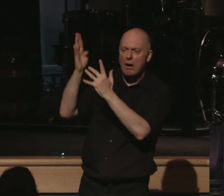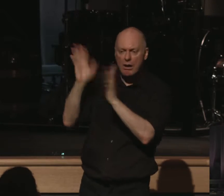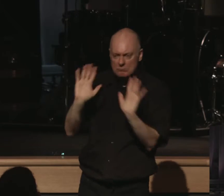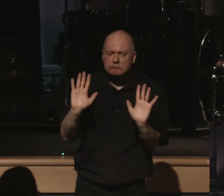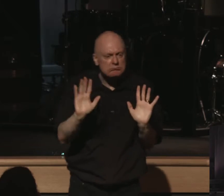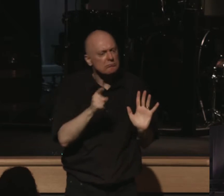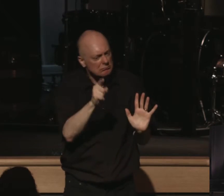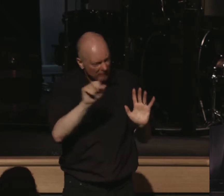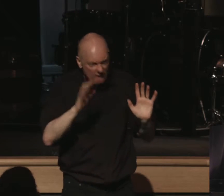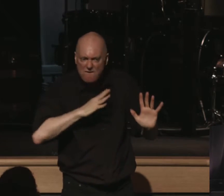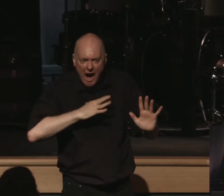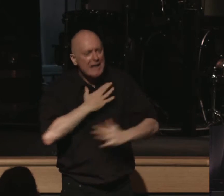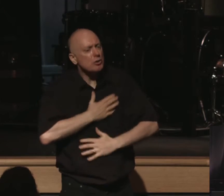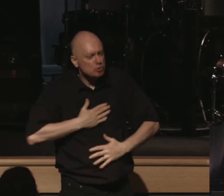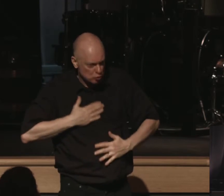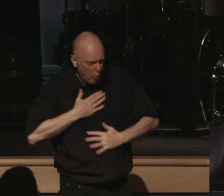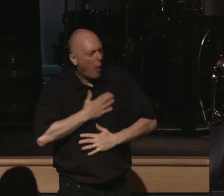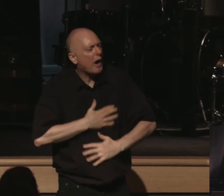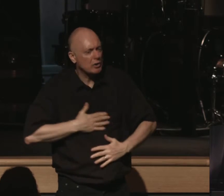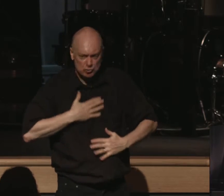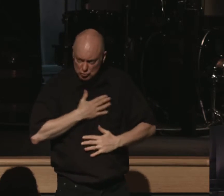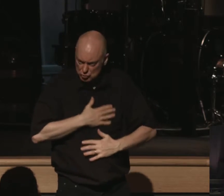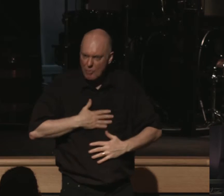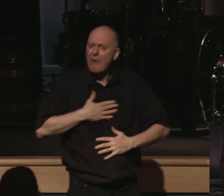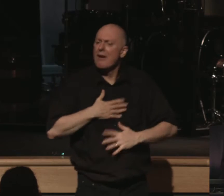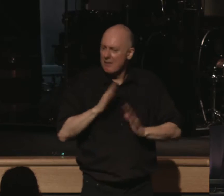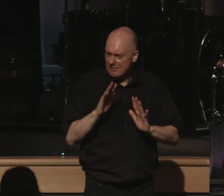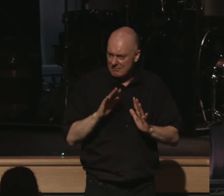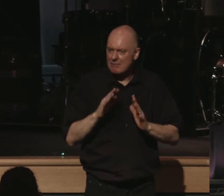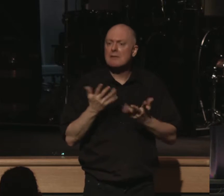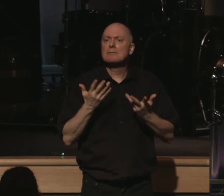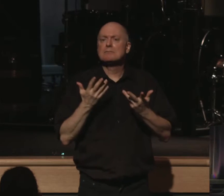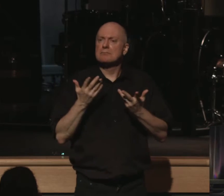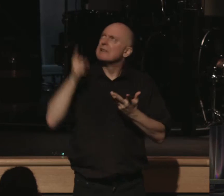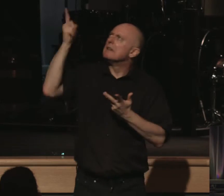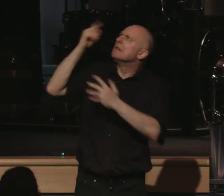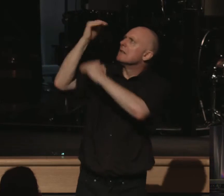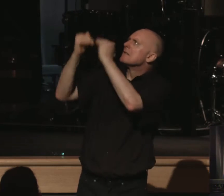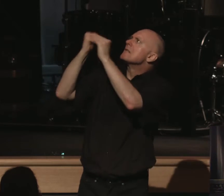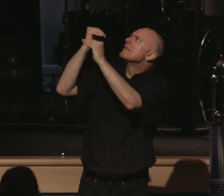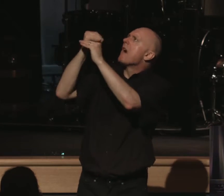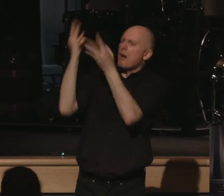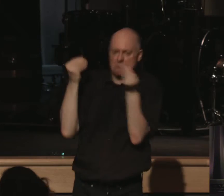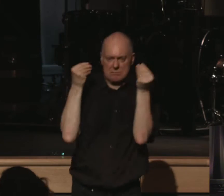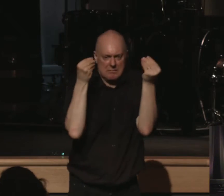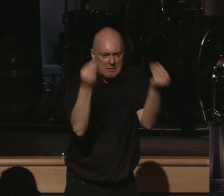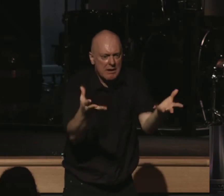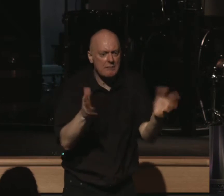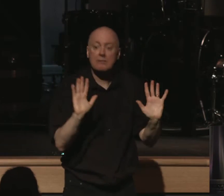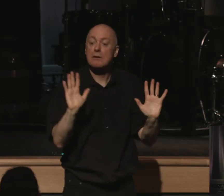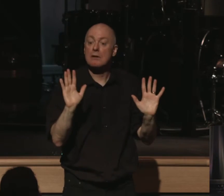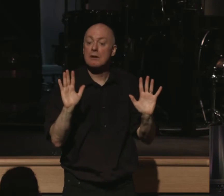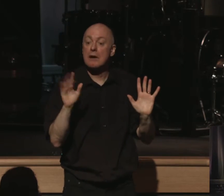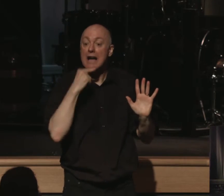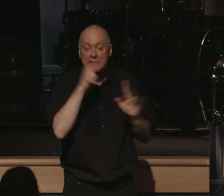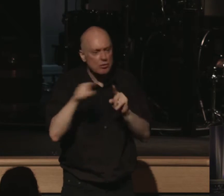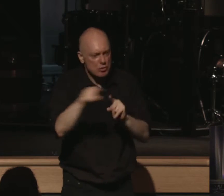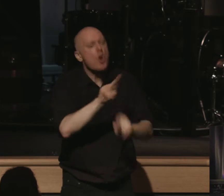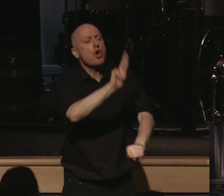meant to be enjoyed. They're meant to be enjoyed from the kindness of his hands. And so I say to you today, use